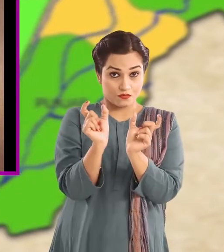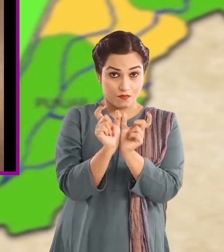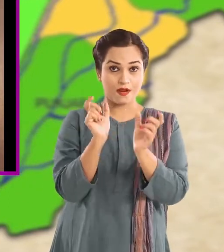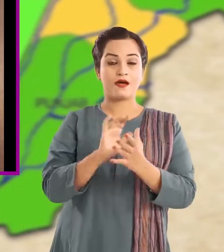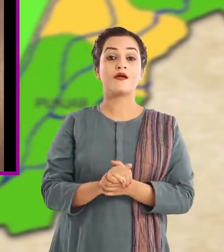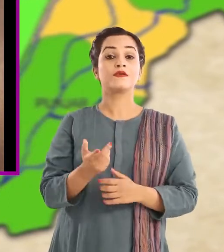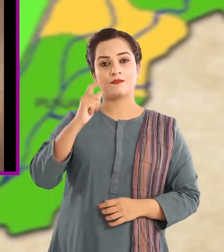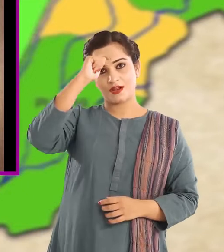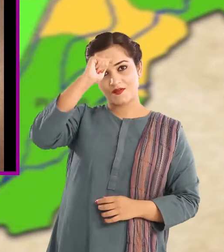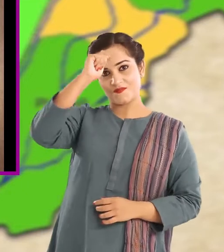Cap.